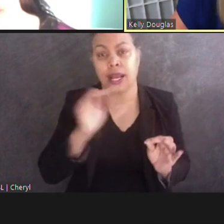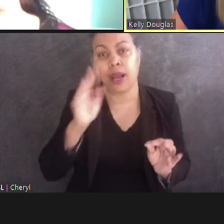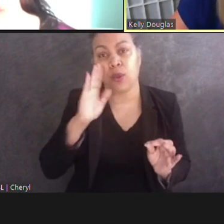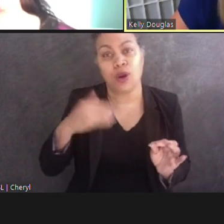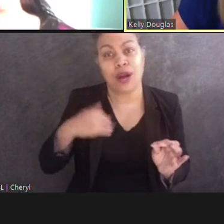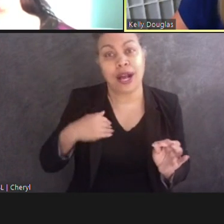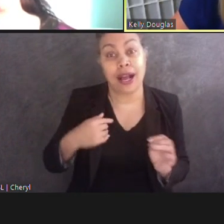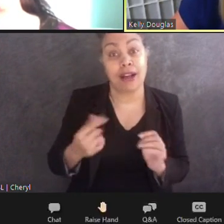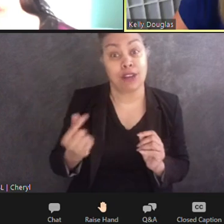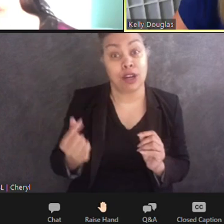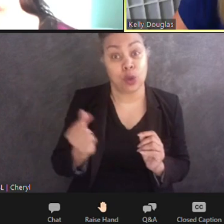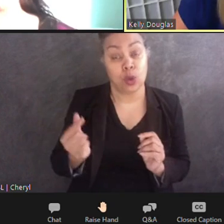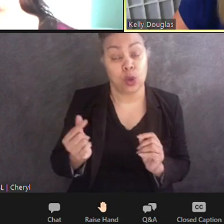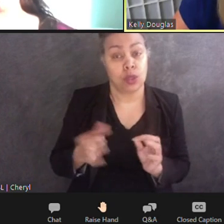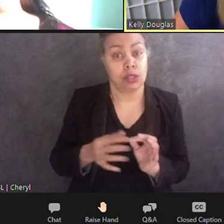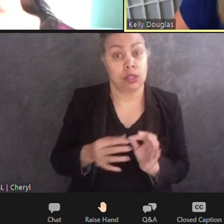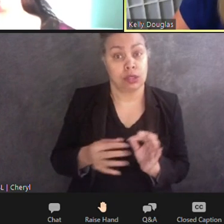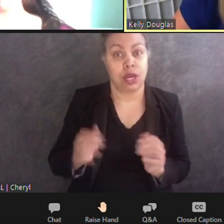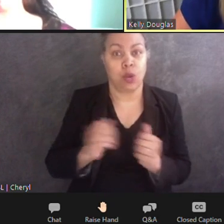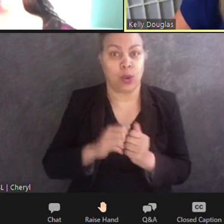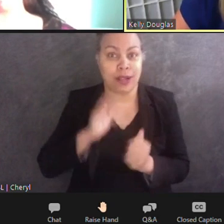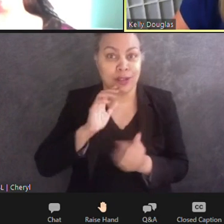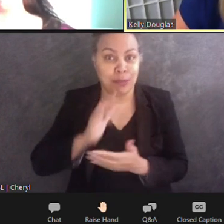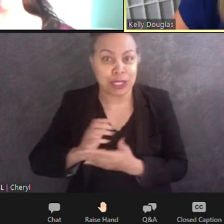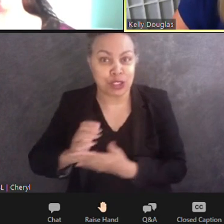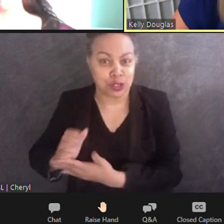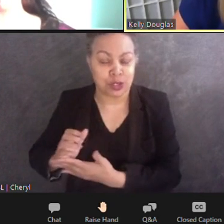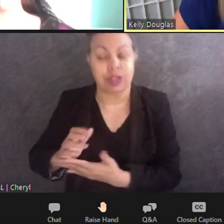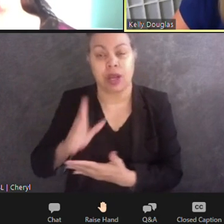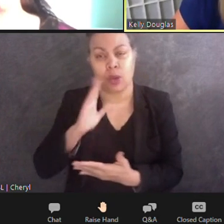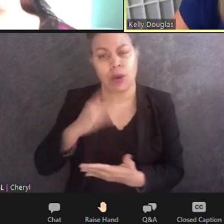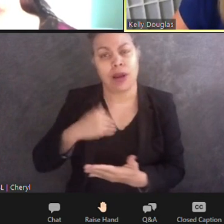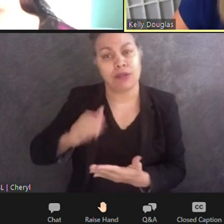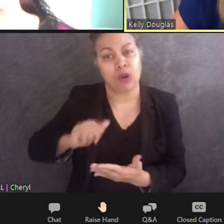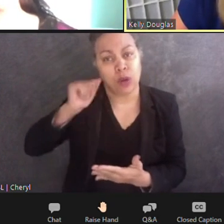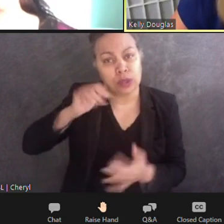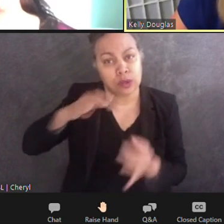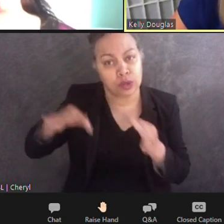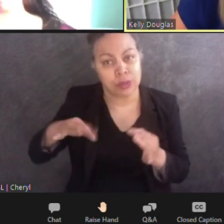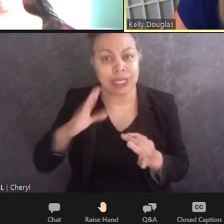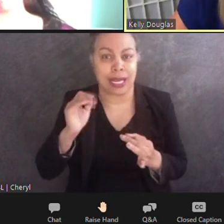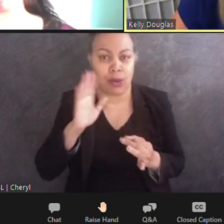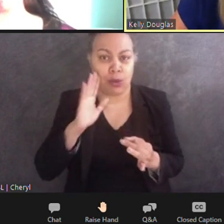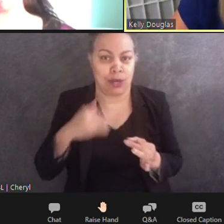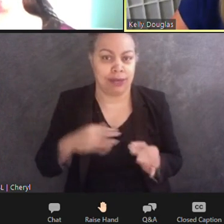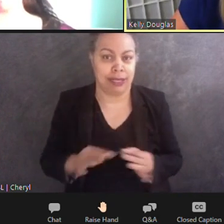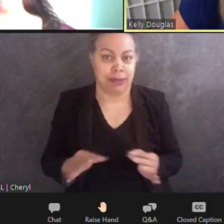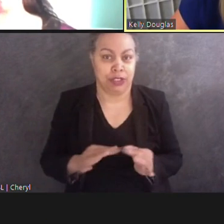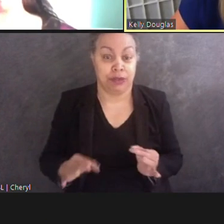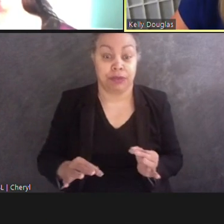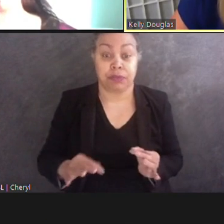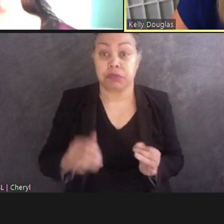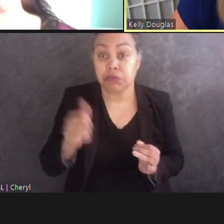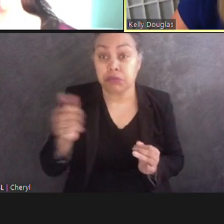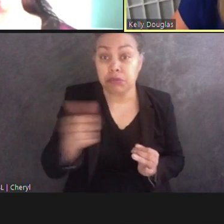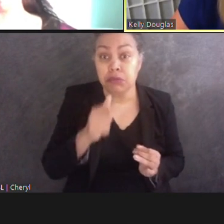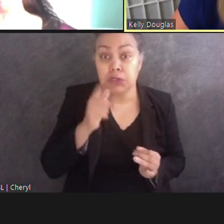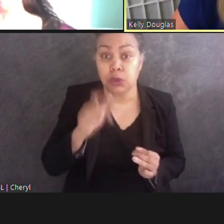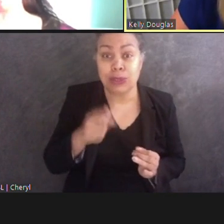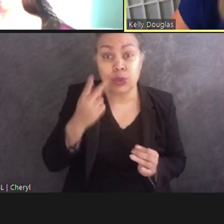will have audio descriptions along with closed captions. You do not need to be on Zoom to access the call. We will